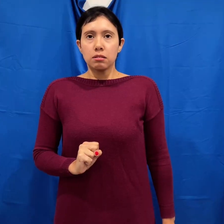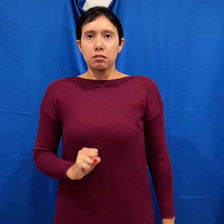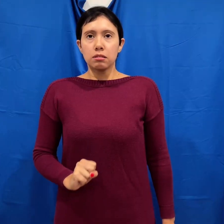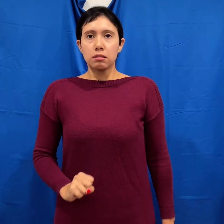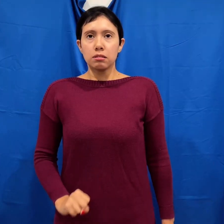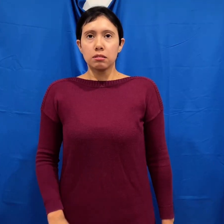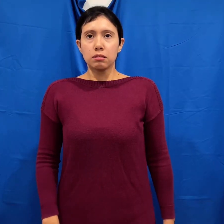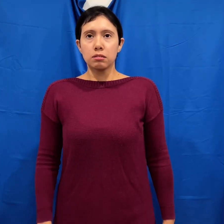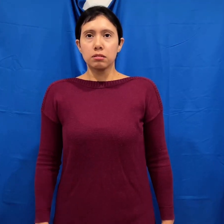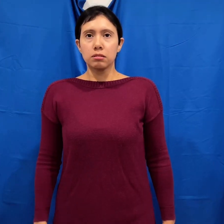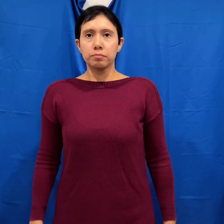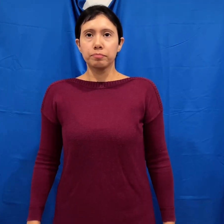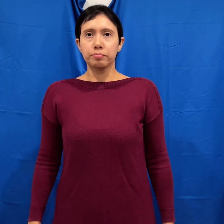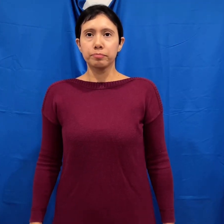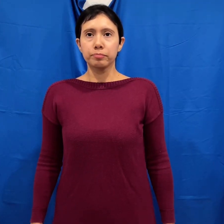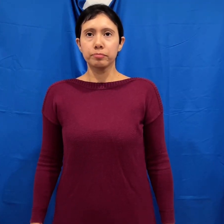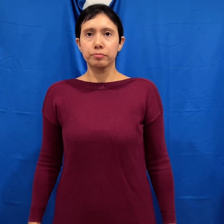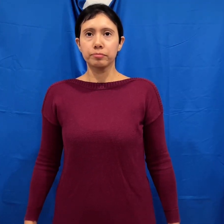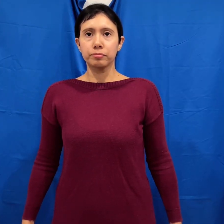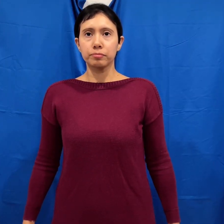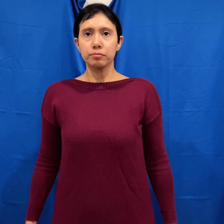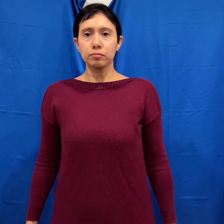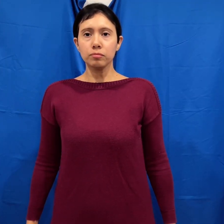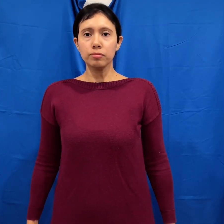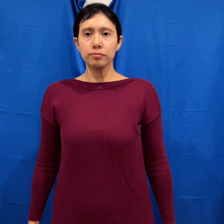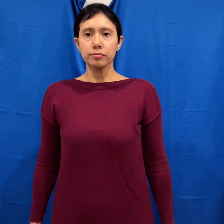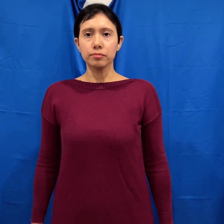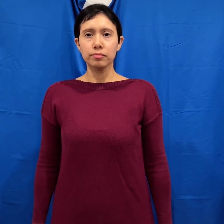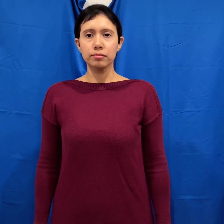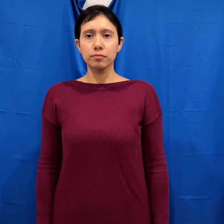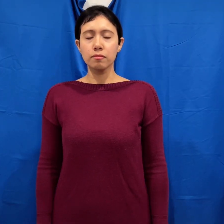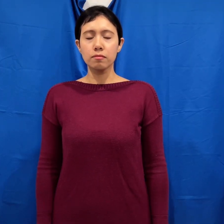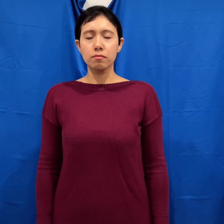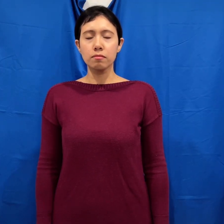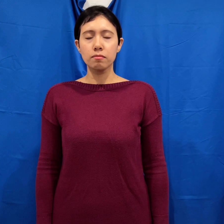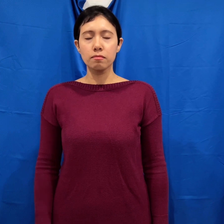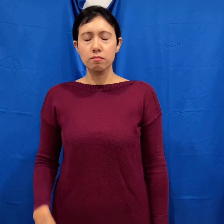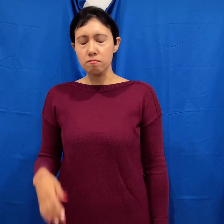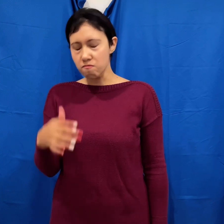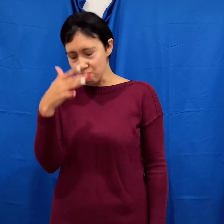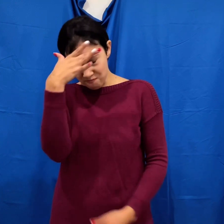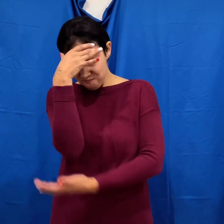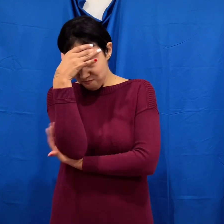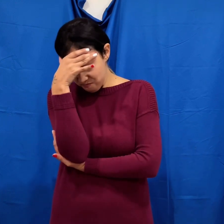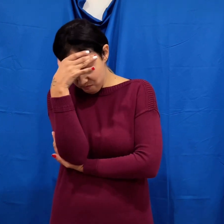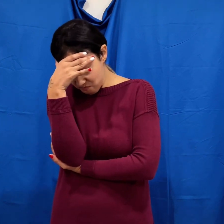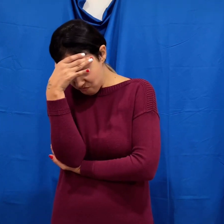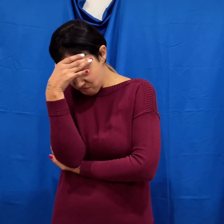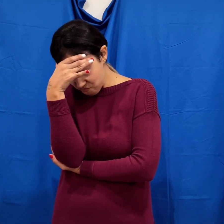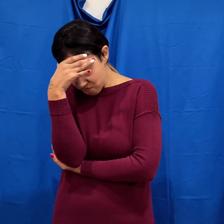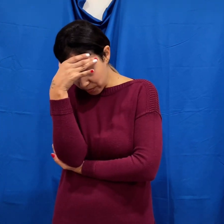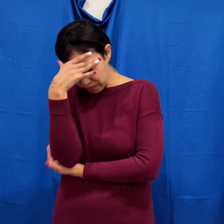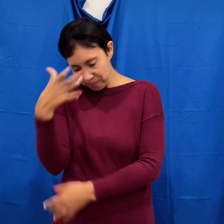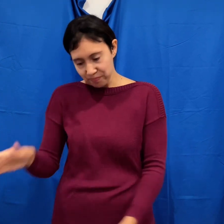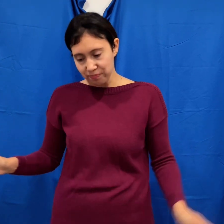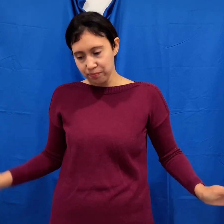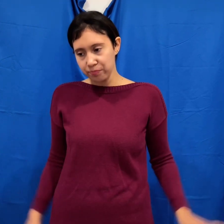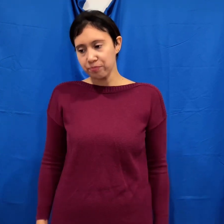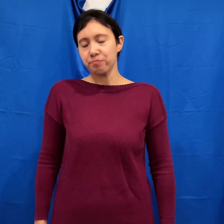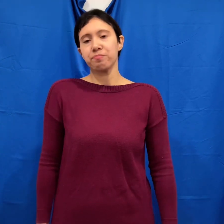died. Jeremiah Warner's a new CEO, one of the leading room with Levyonk and his will, her authority is accompanying his borderline mechanism